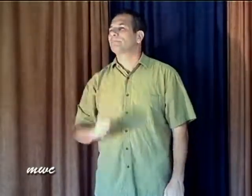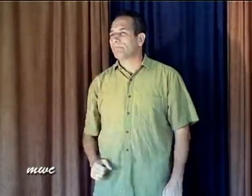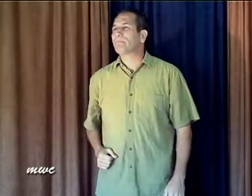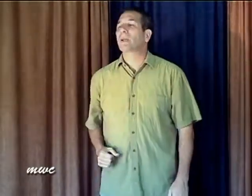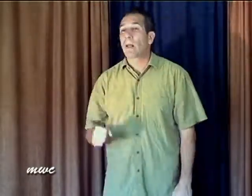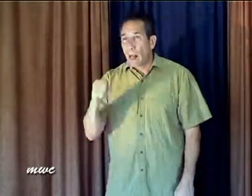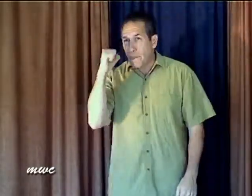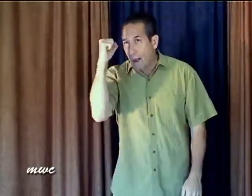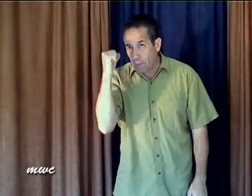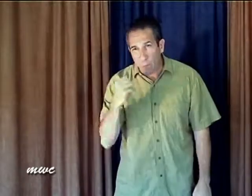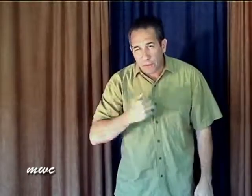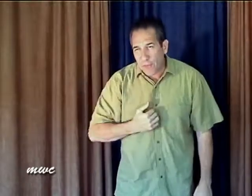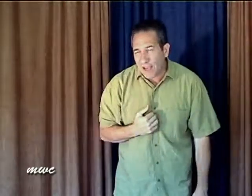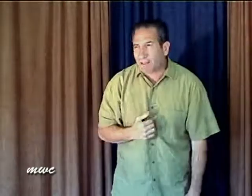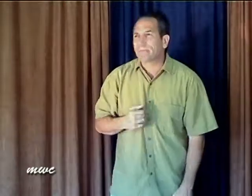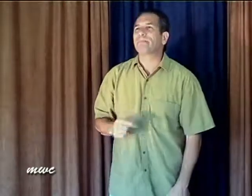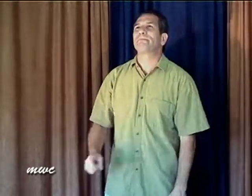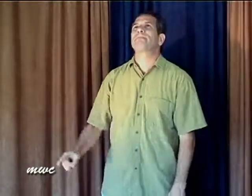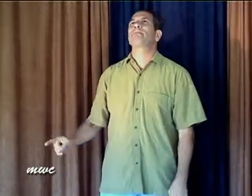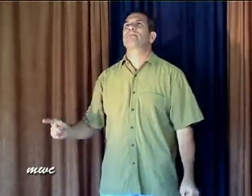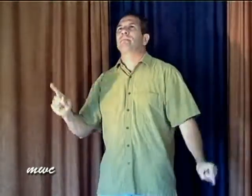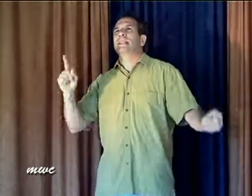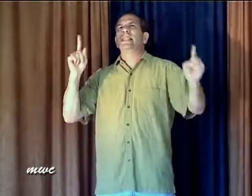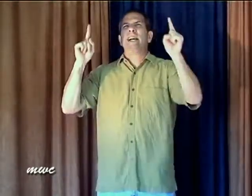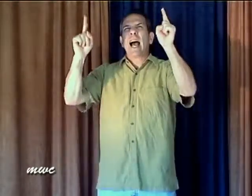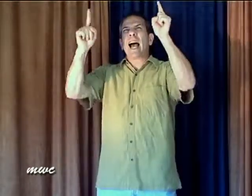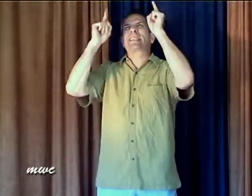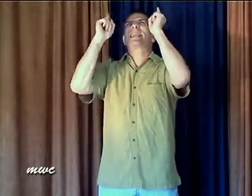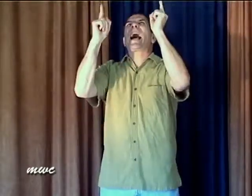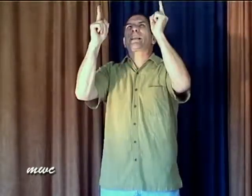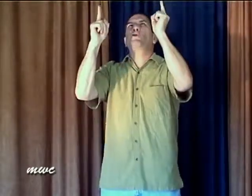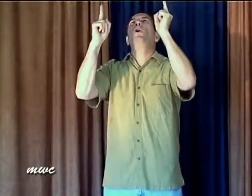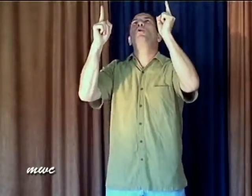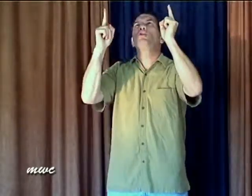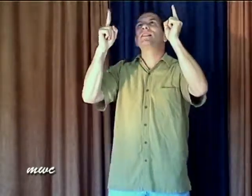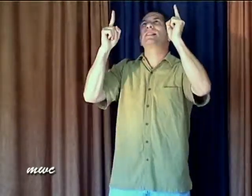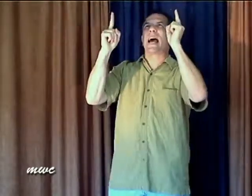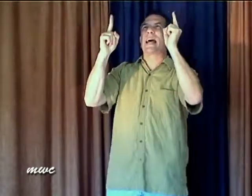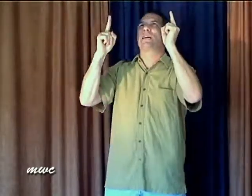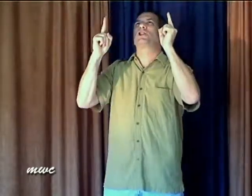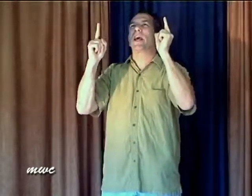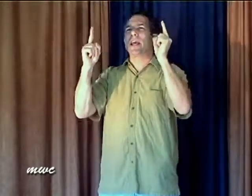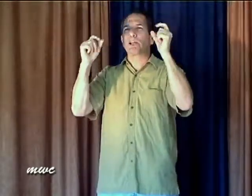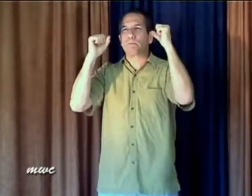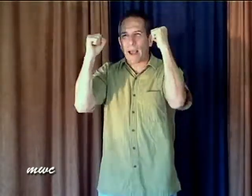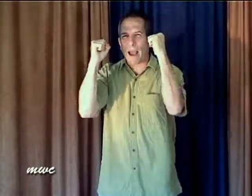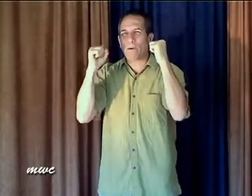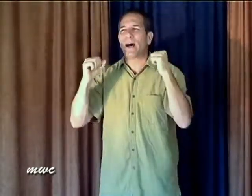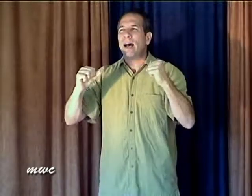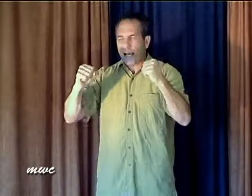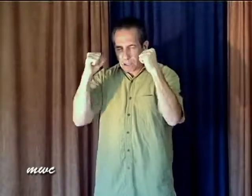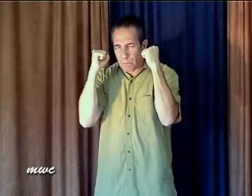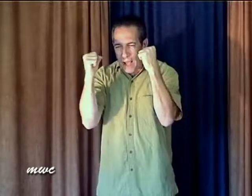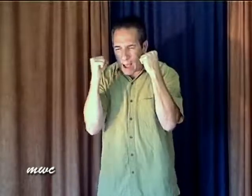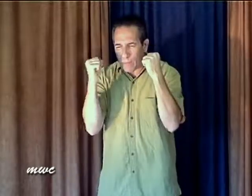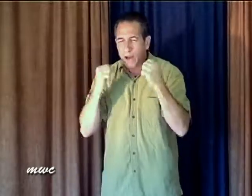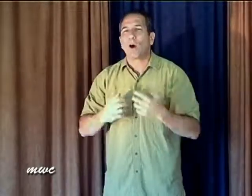The power within As God grows inside I share His power His power